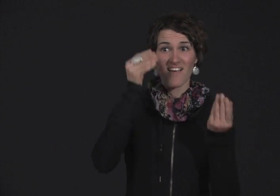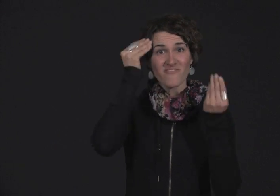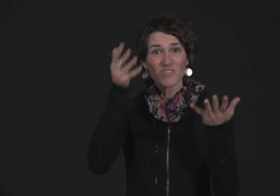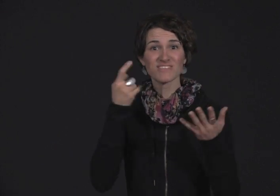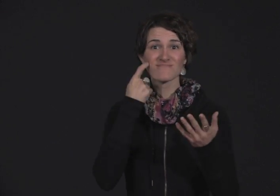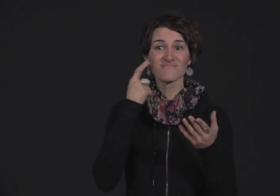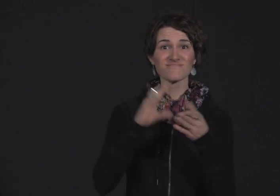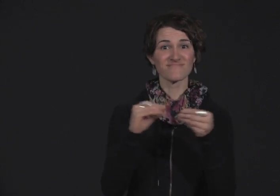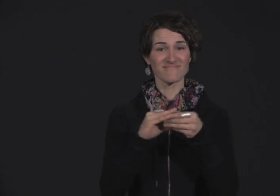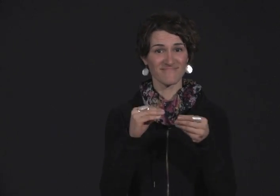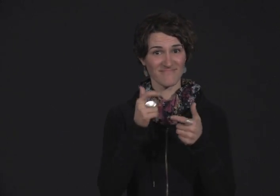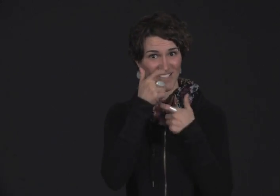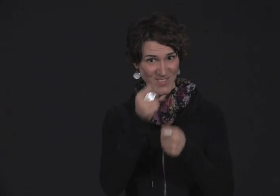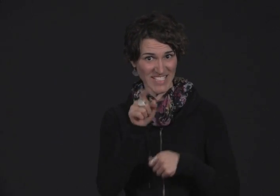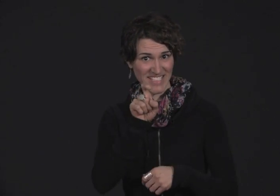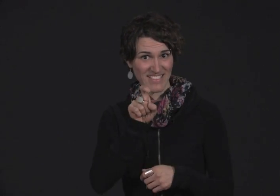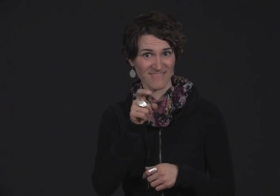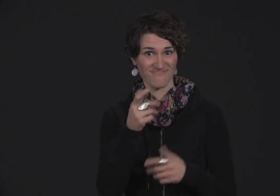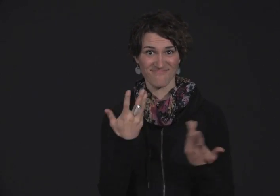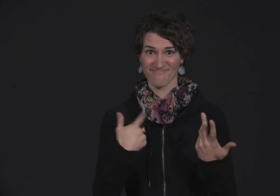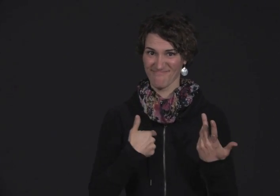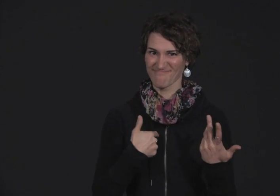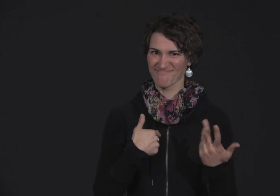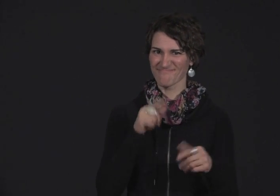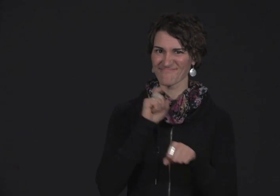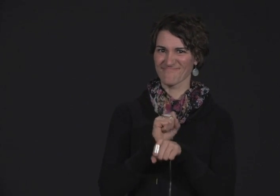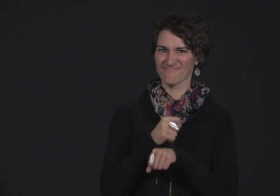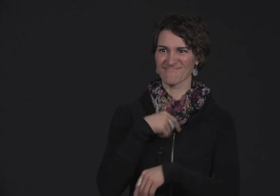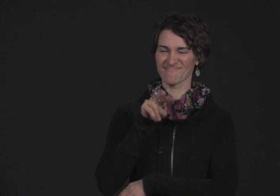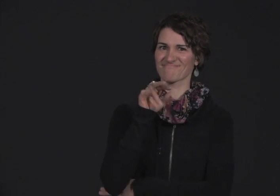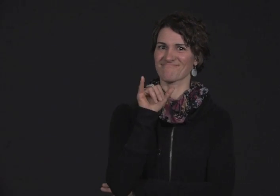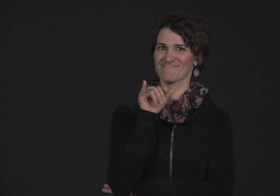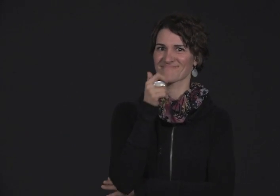So what did you think? Did you find the information interesting? I certainly did.